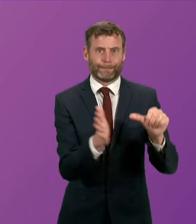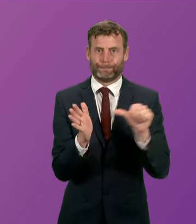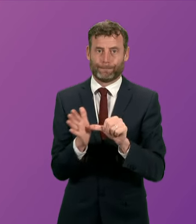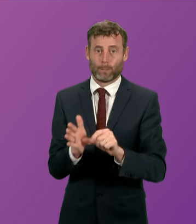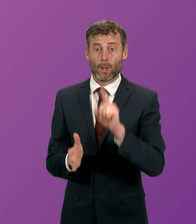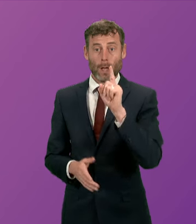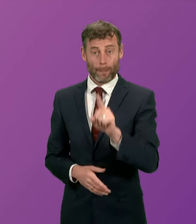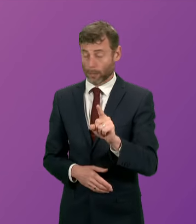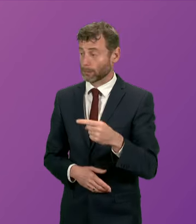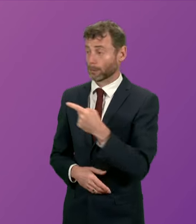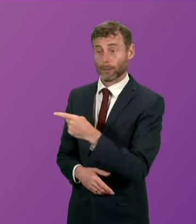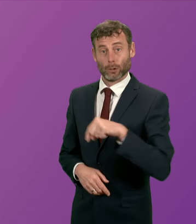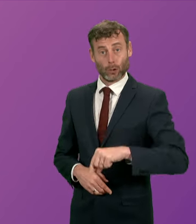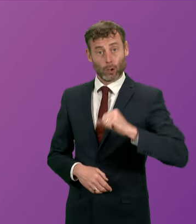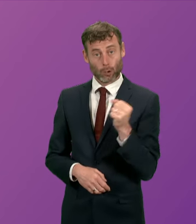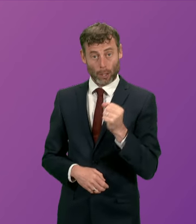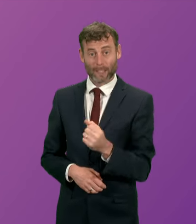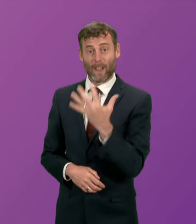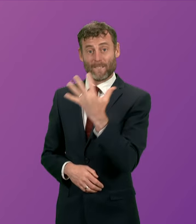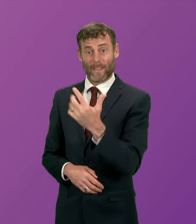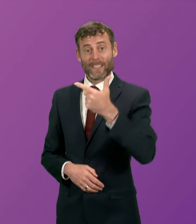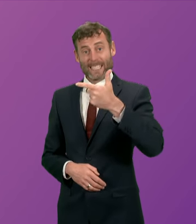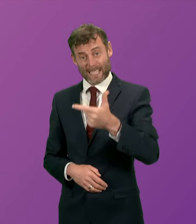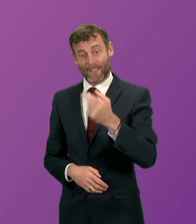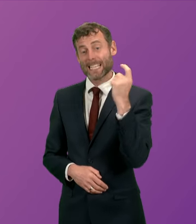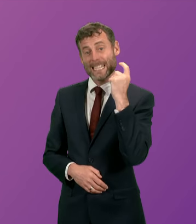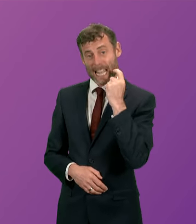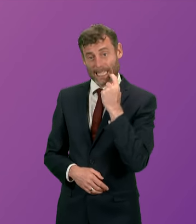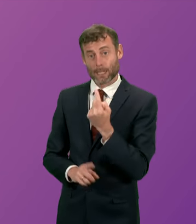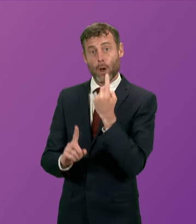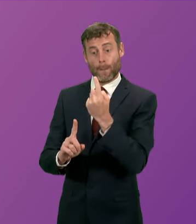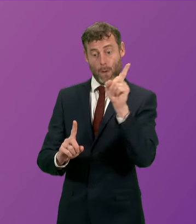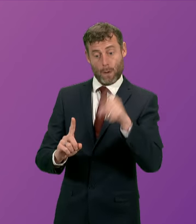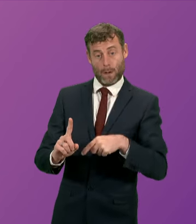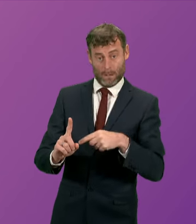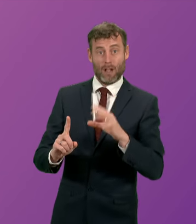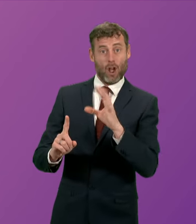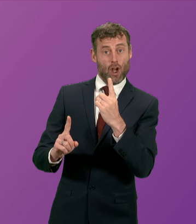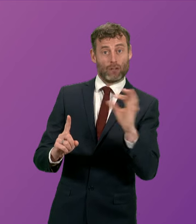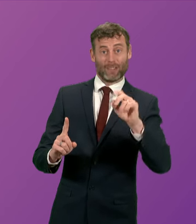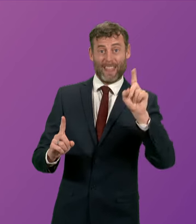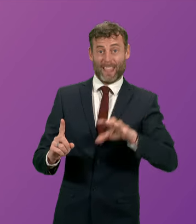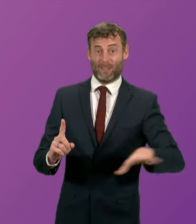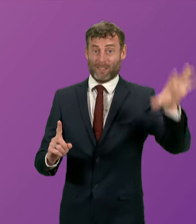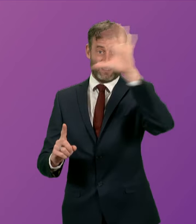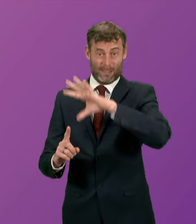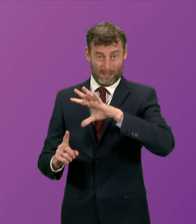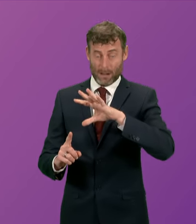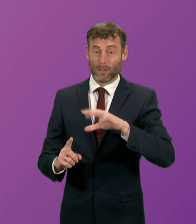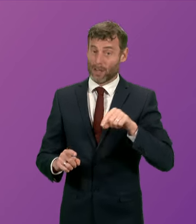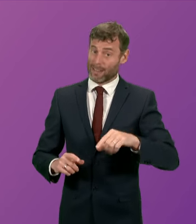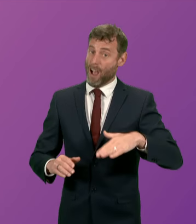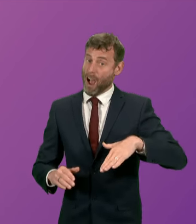dentists per 100,000 of the population, compared with 42 in England and 46 in Wales.